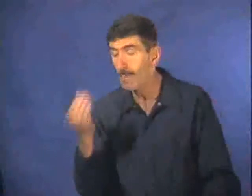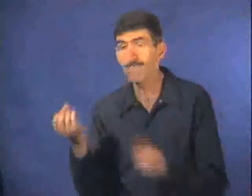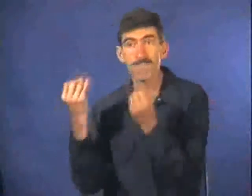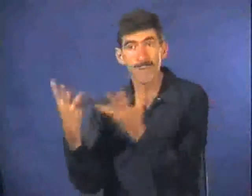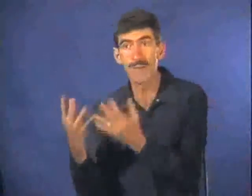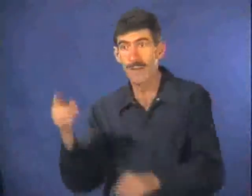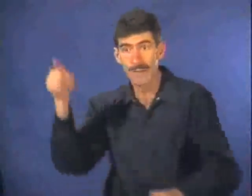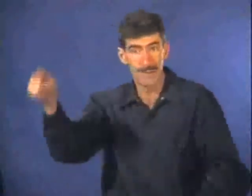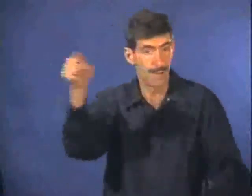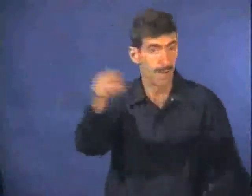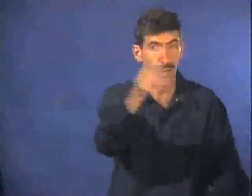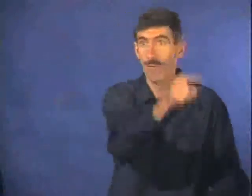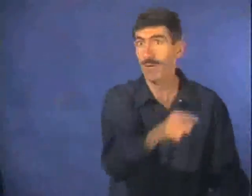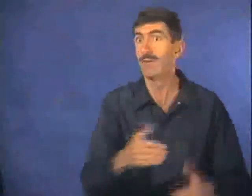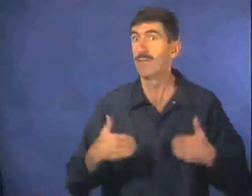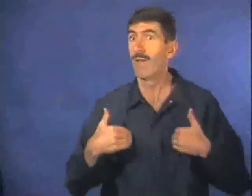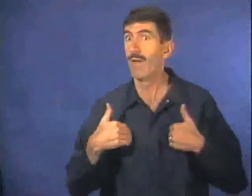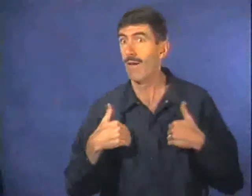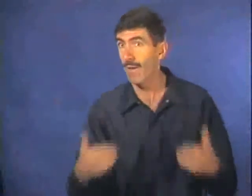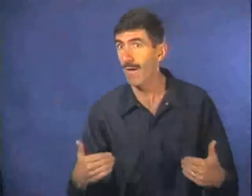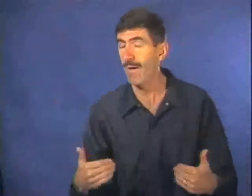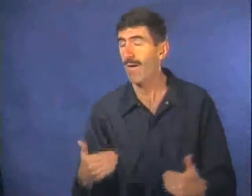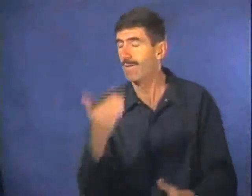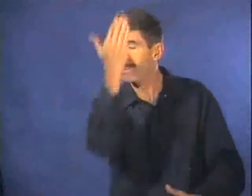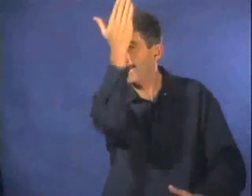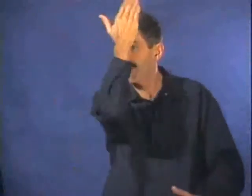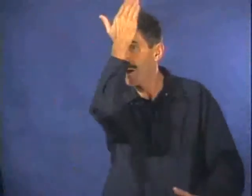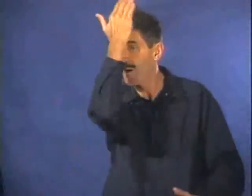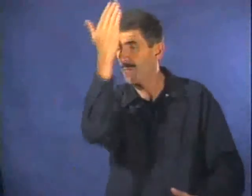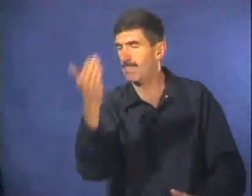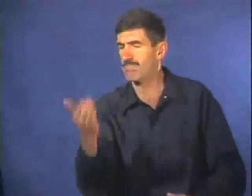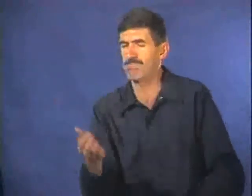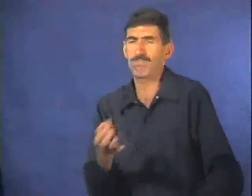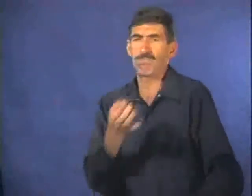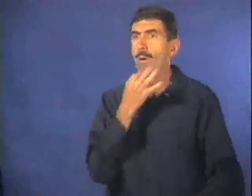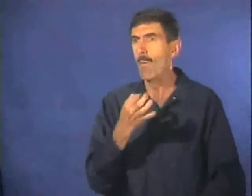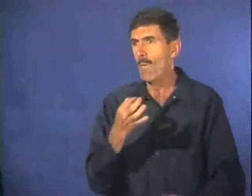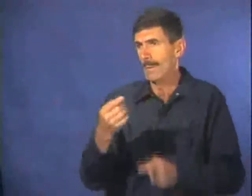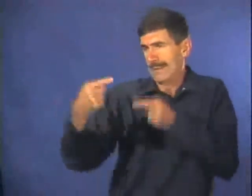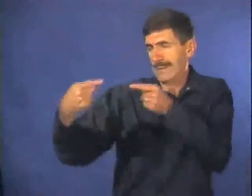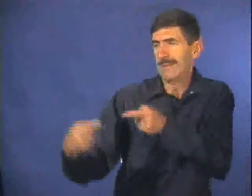In many areas, there are specially trained firemen who can fight forests and brush fires.